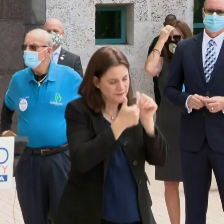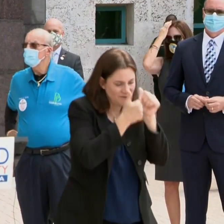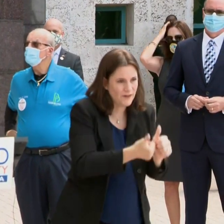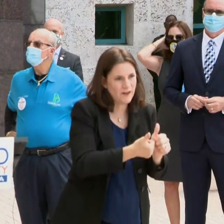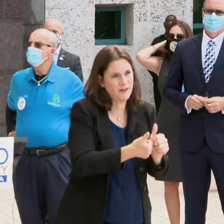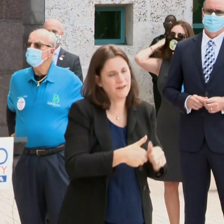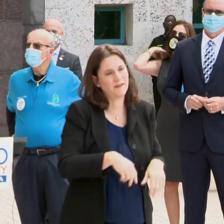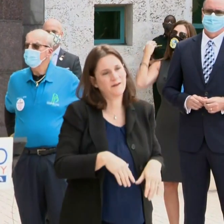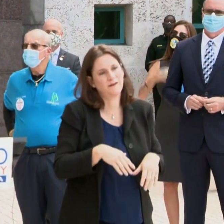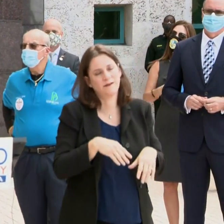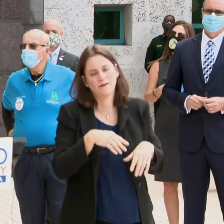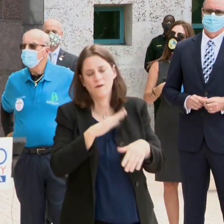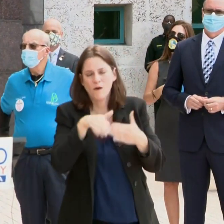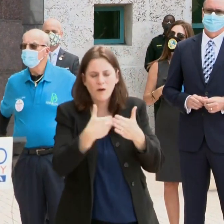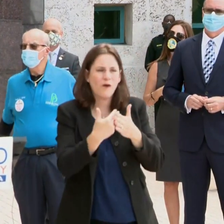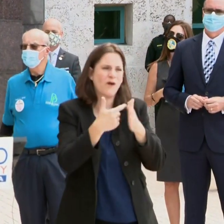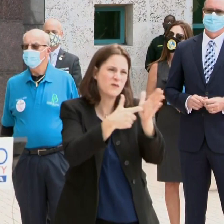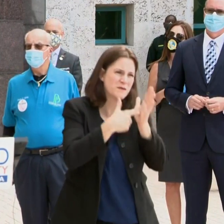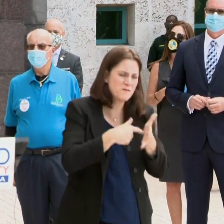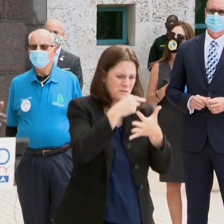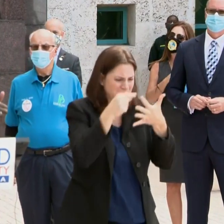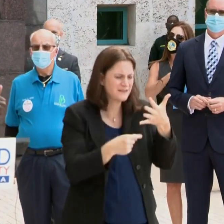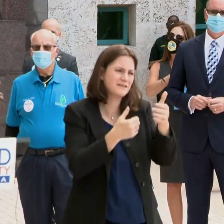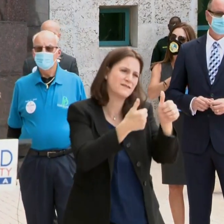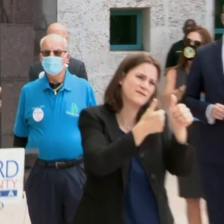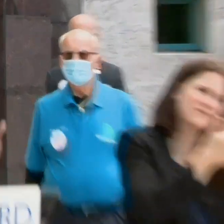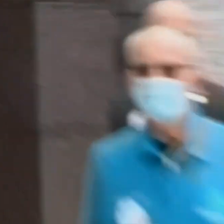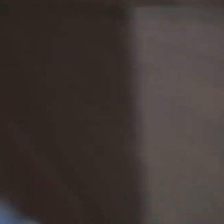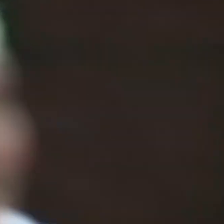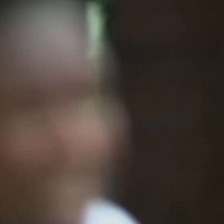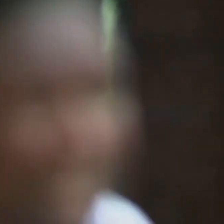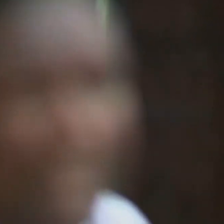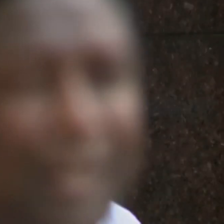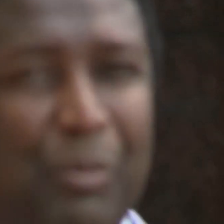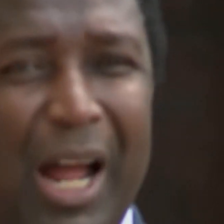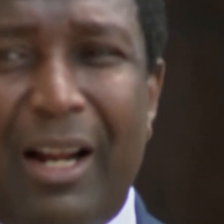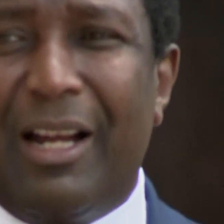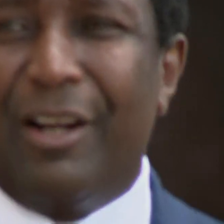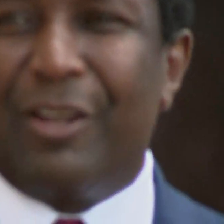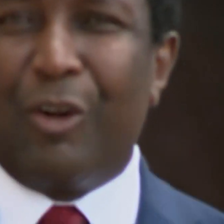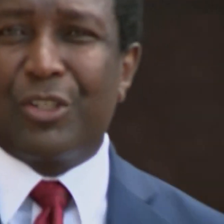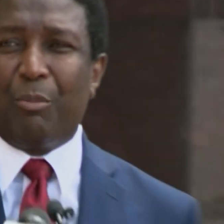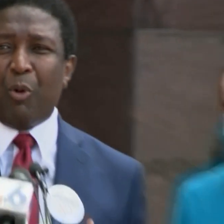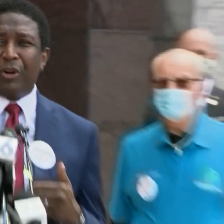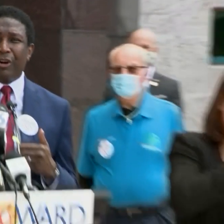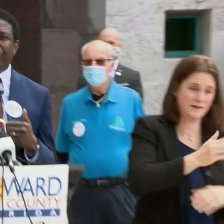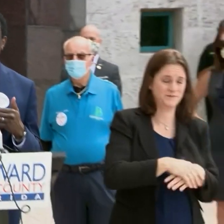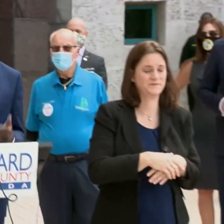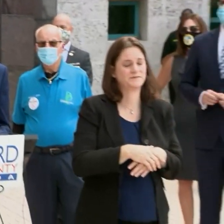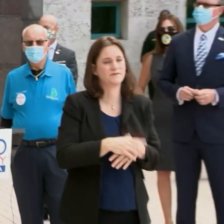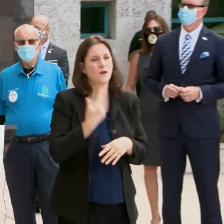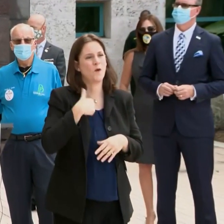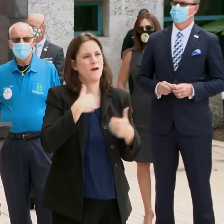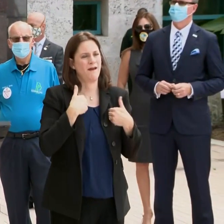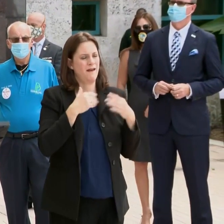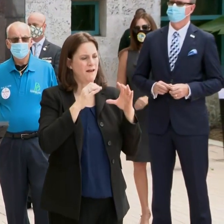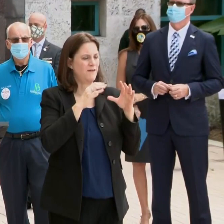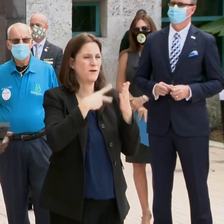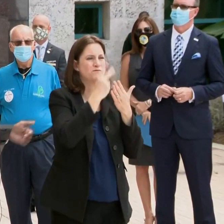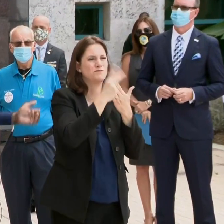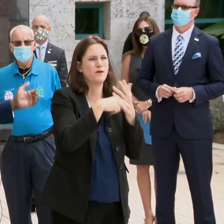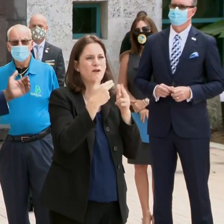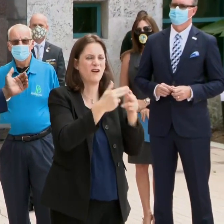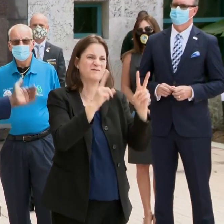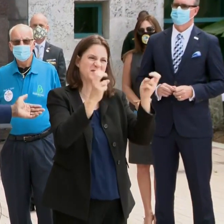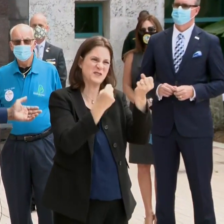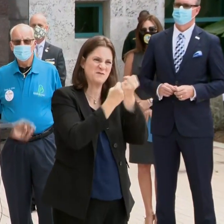the guidelines, and we'll be better off for it. Now, we have a program that started in Broward County called Supporter of Broward. And